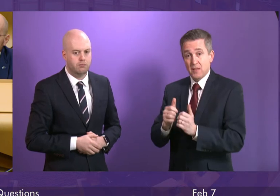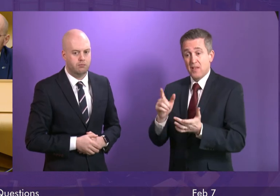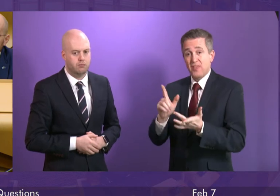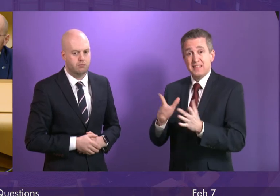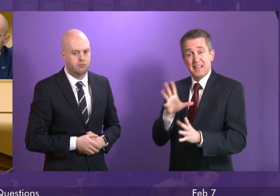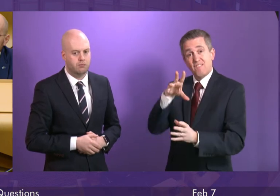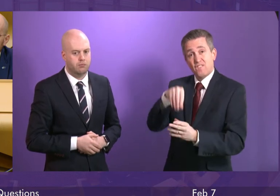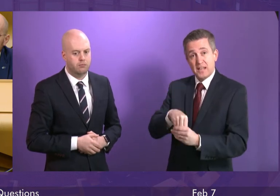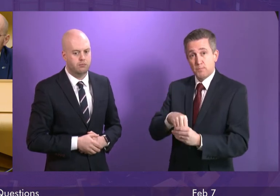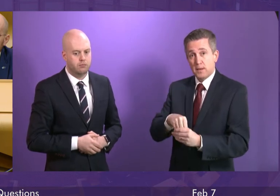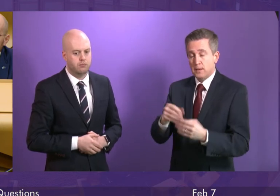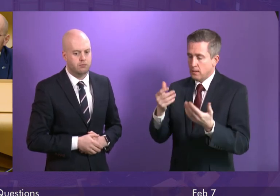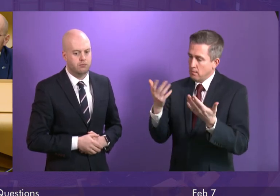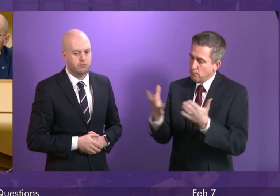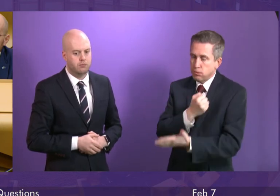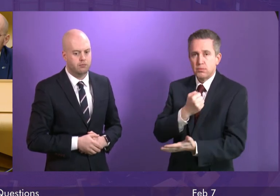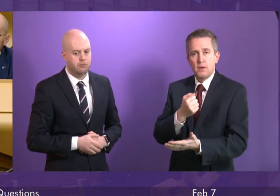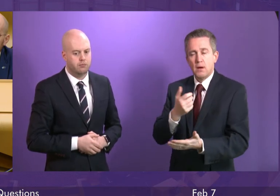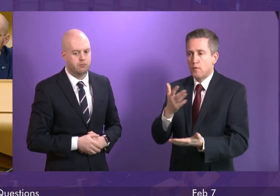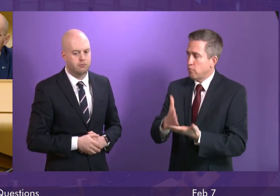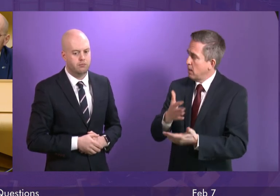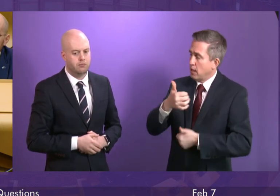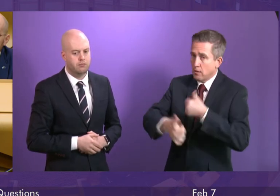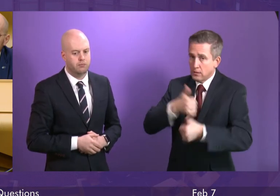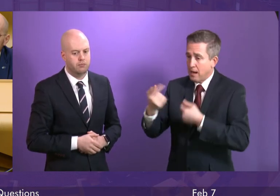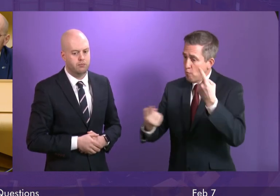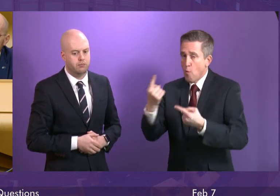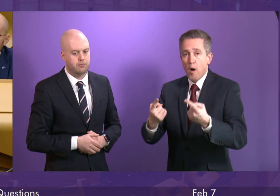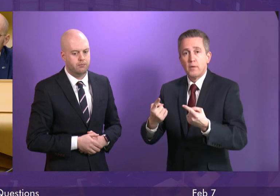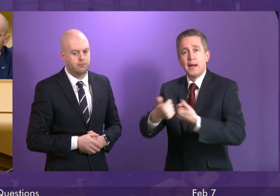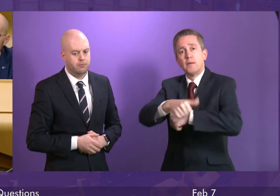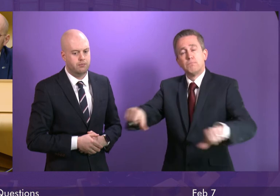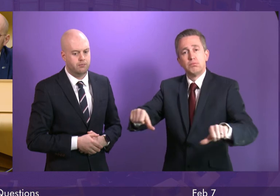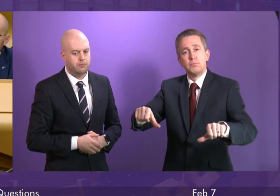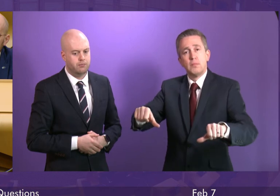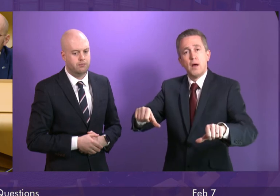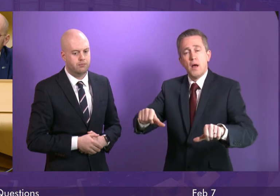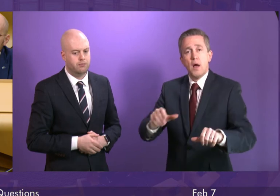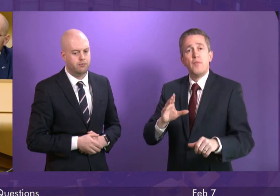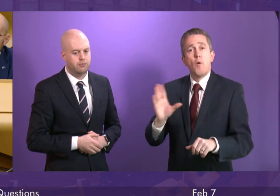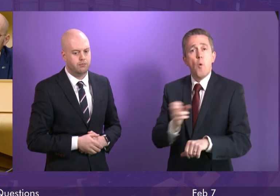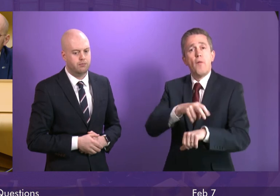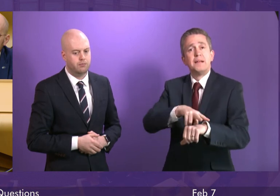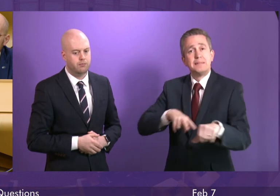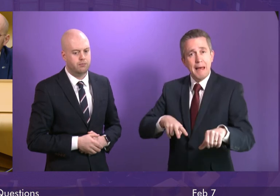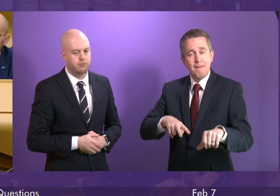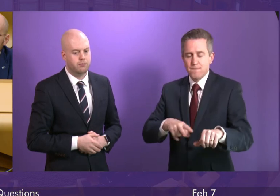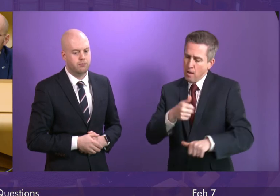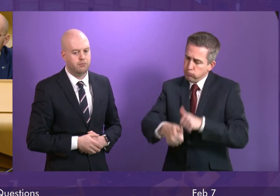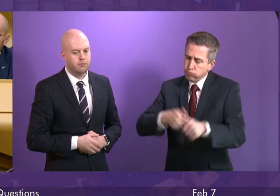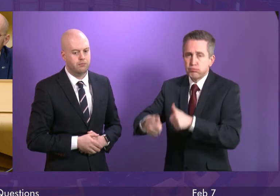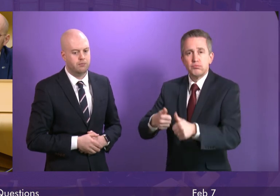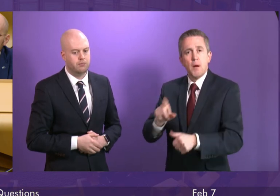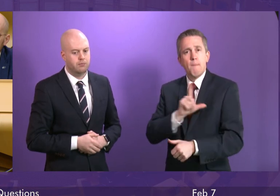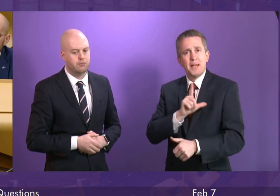has been hard-won, congratulates everyone involved for making this deal happen, and commends all the staff at the plant who have continued to deliver,